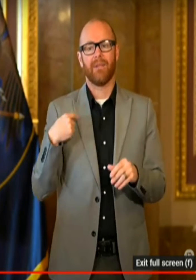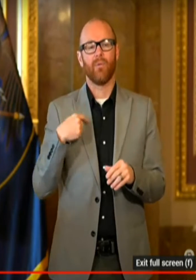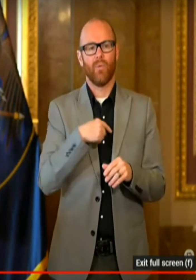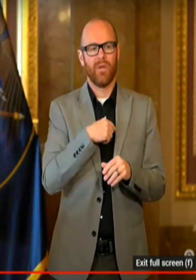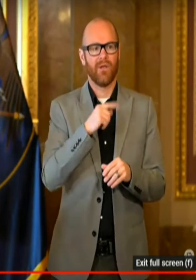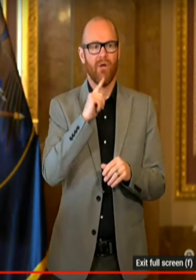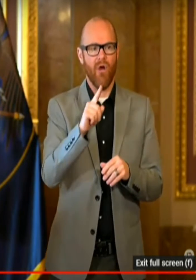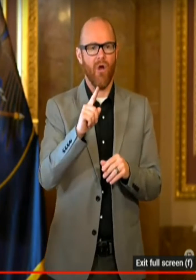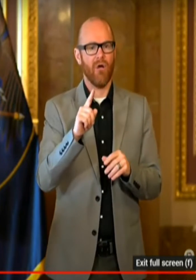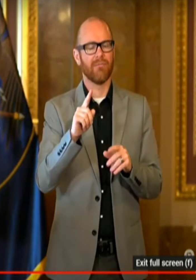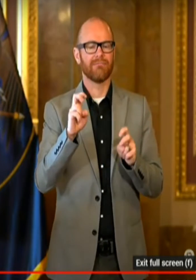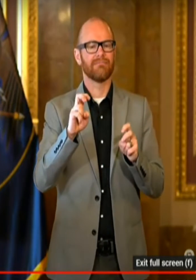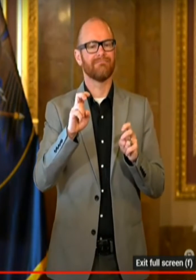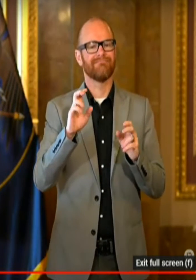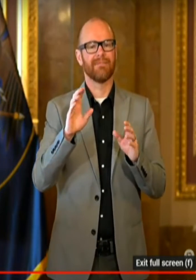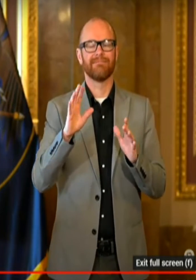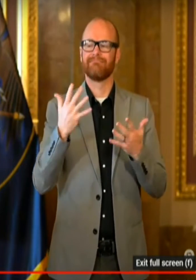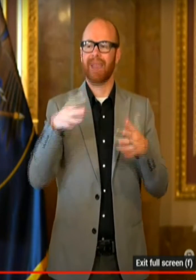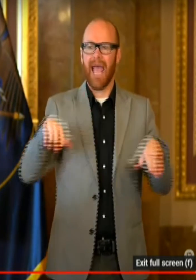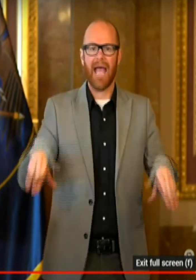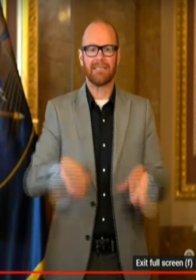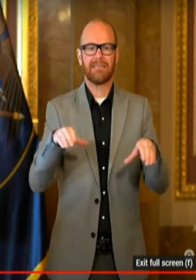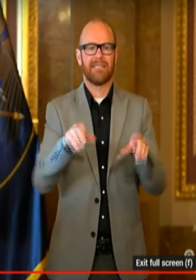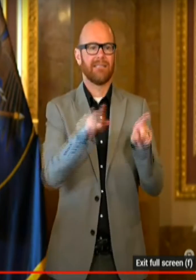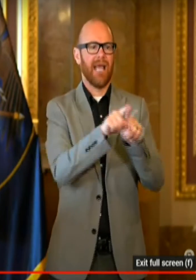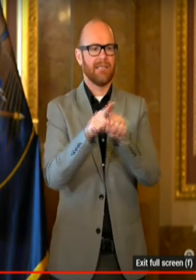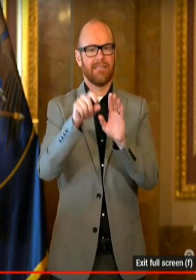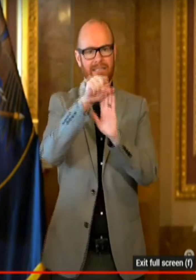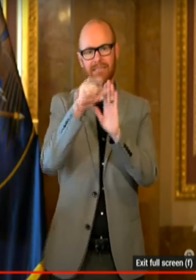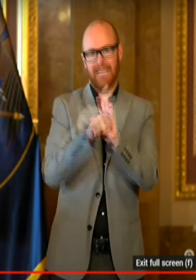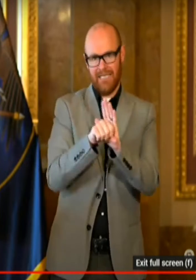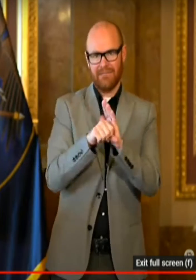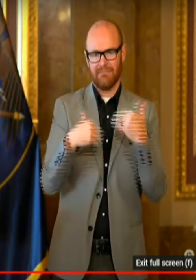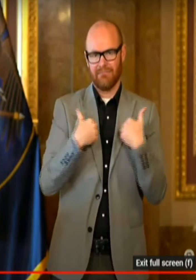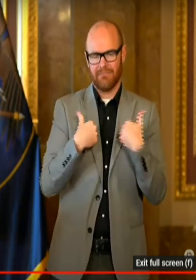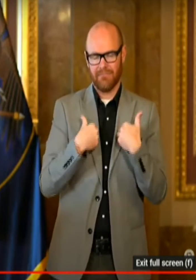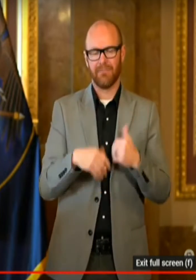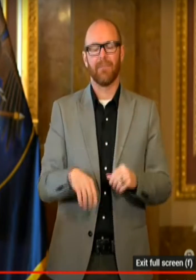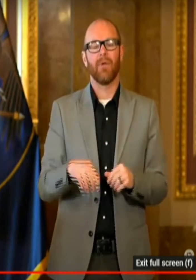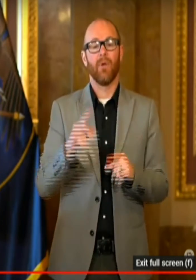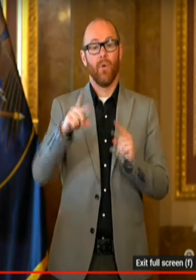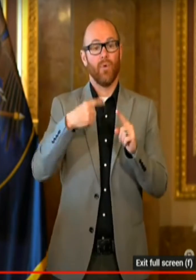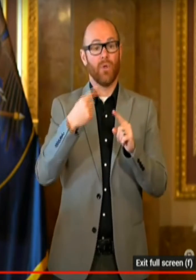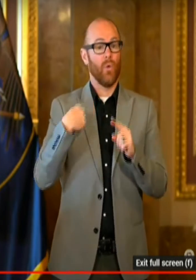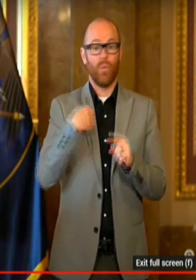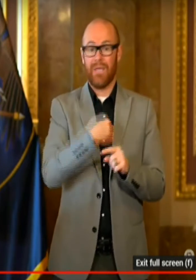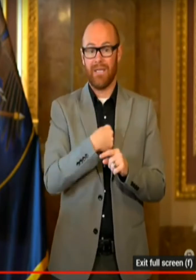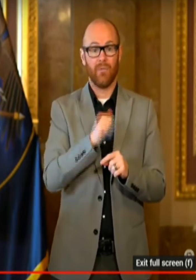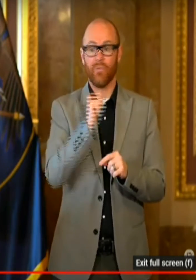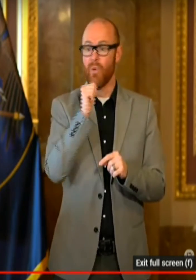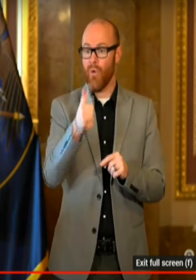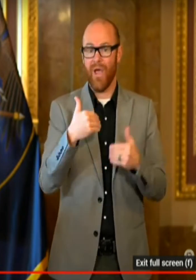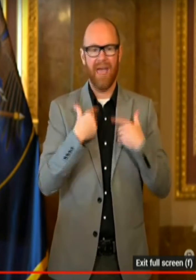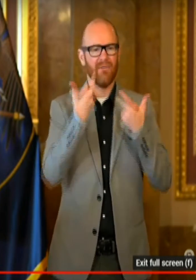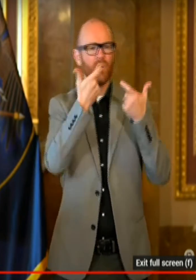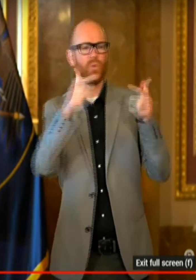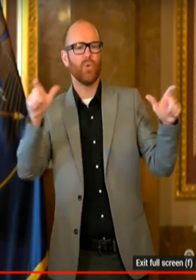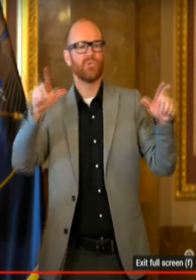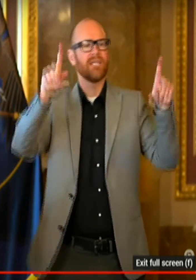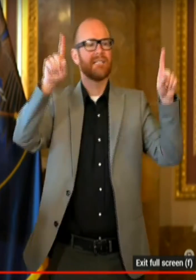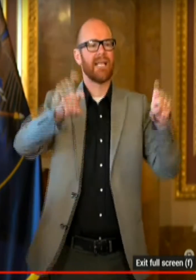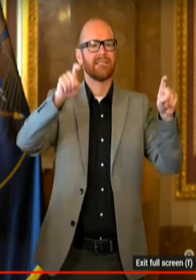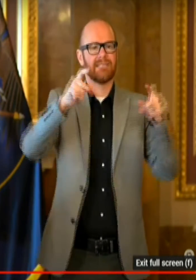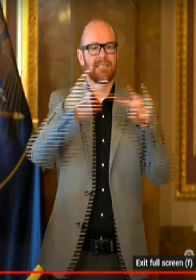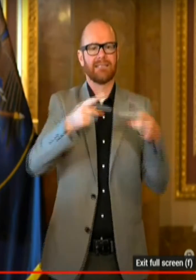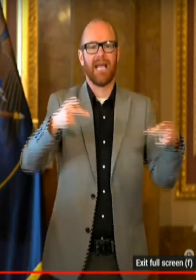acting as a state through this next phase. And that is when we will not have mass testing sites open